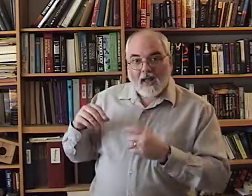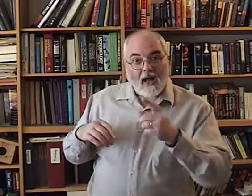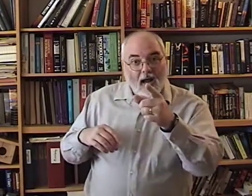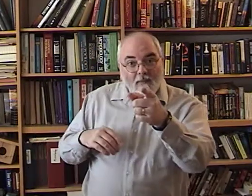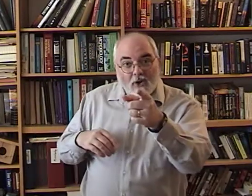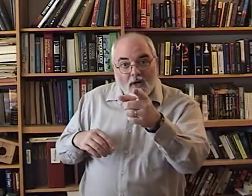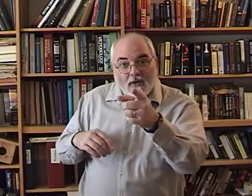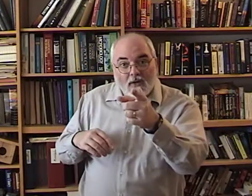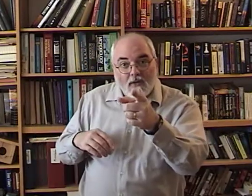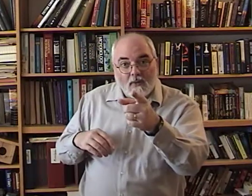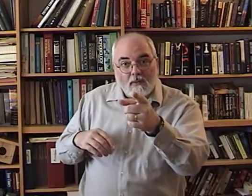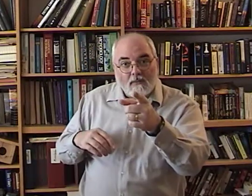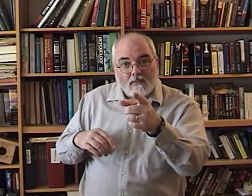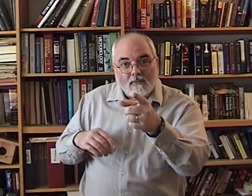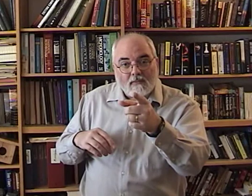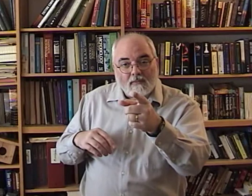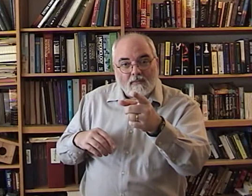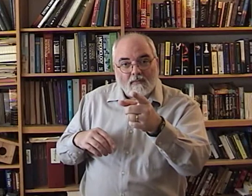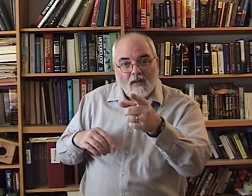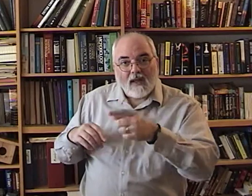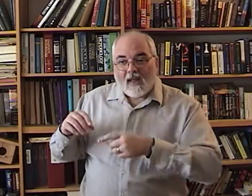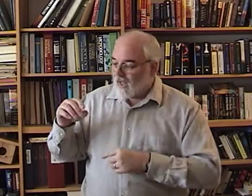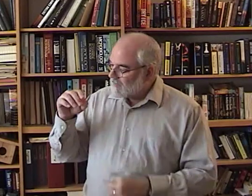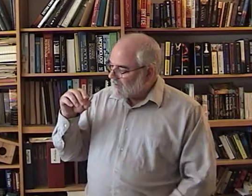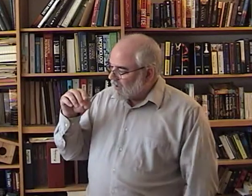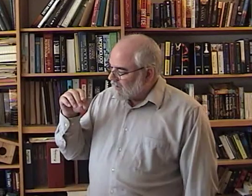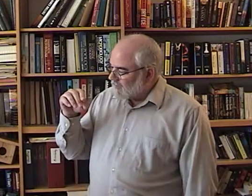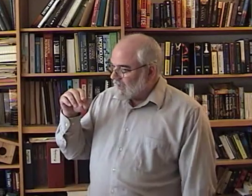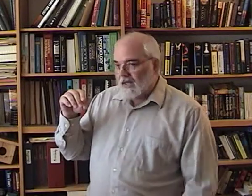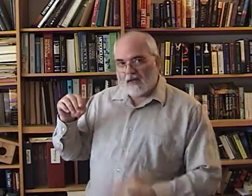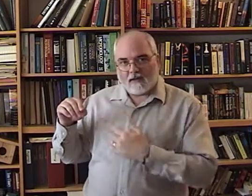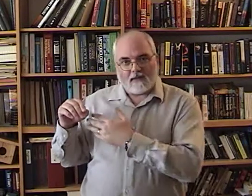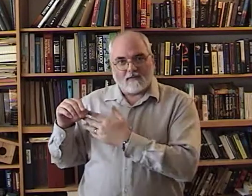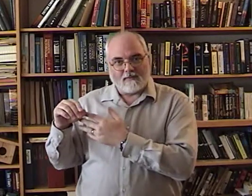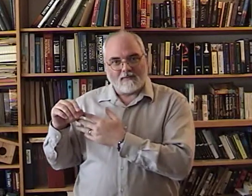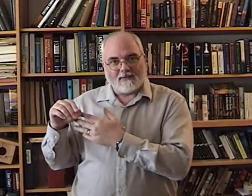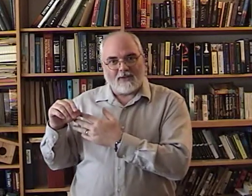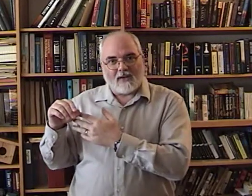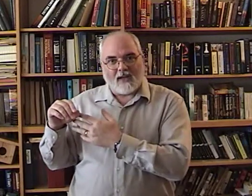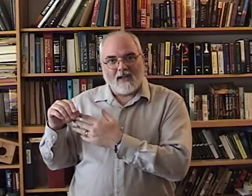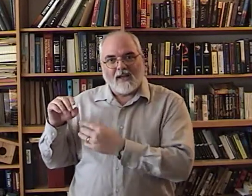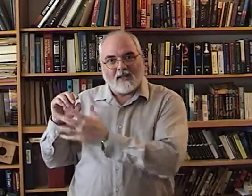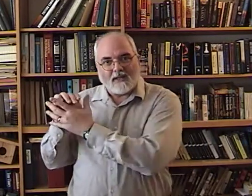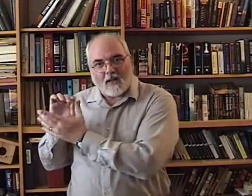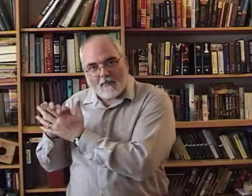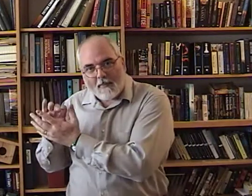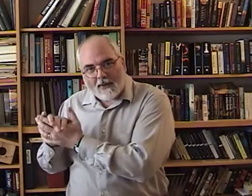I'm talking to you. I'm not talking to my hand. Okay? It's not a puppet.